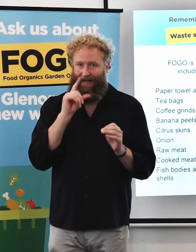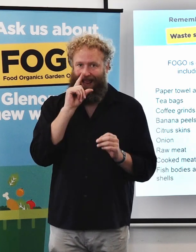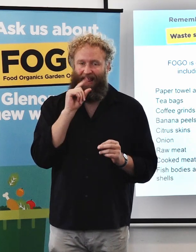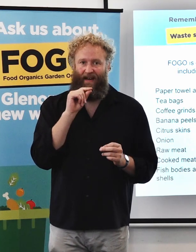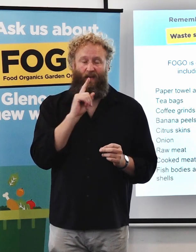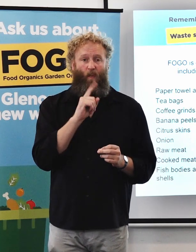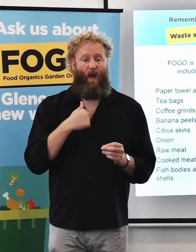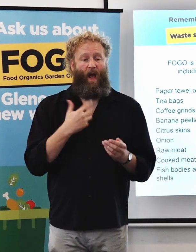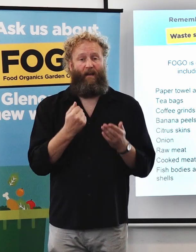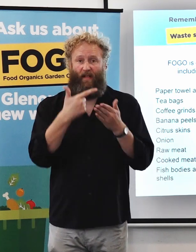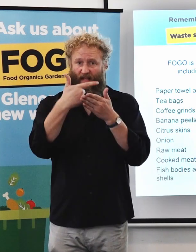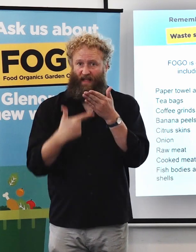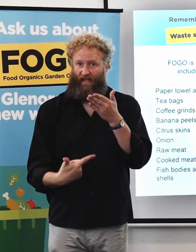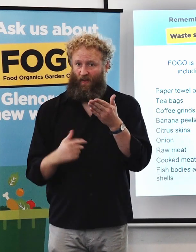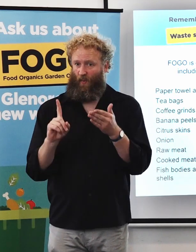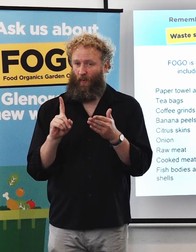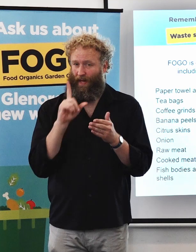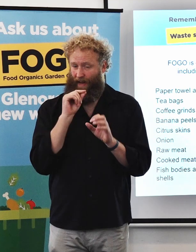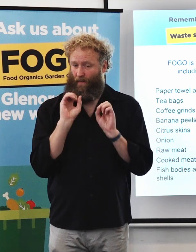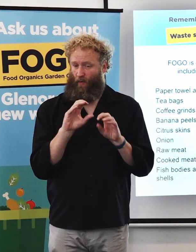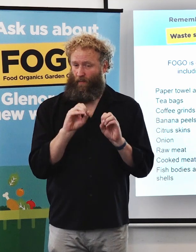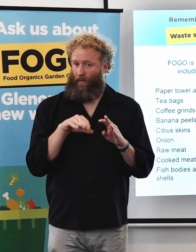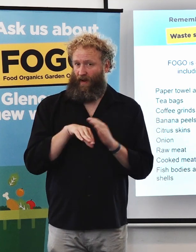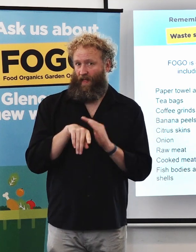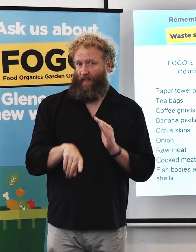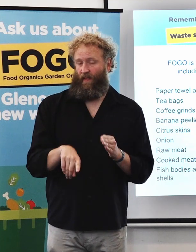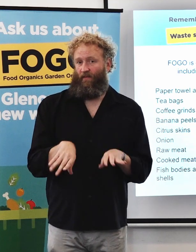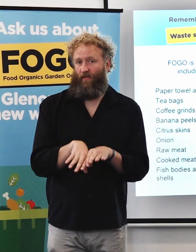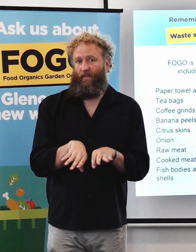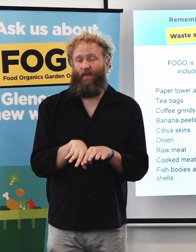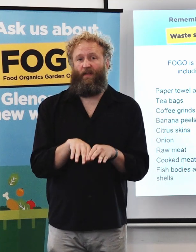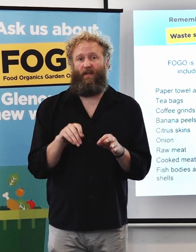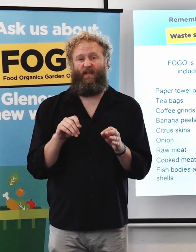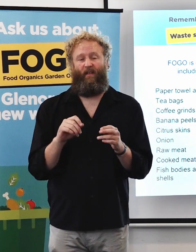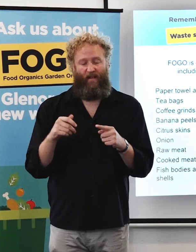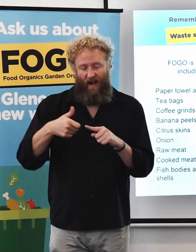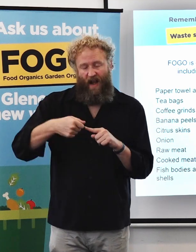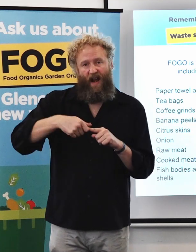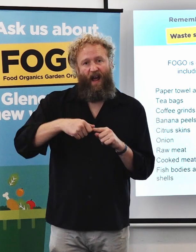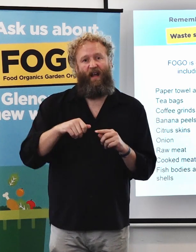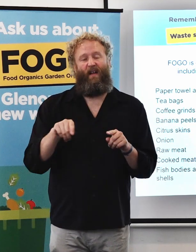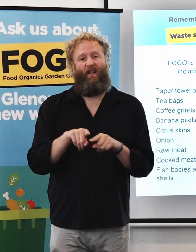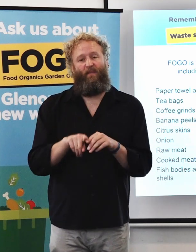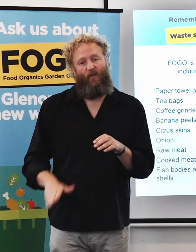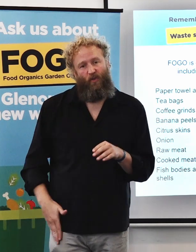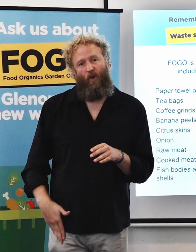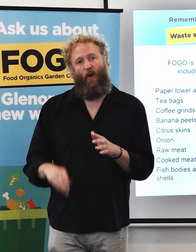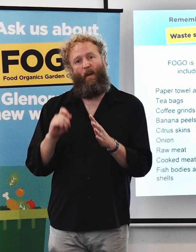dog and cat poo, hair and nail clippings, grass clippings, banana peels,